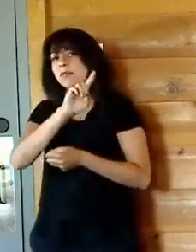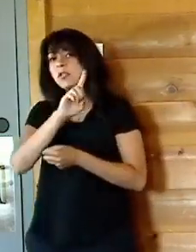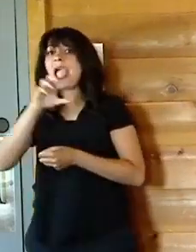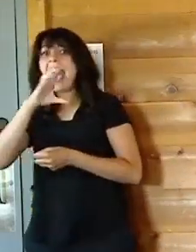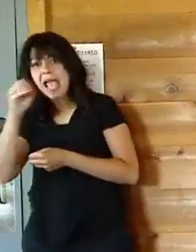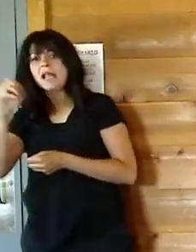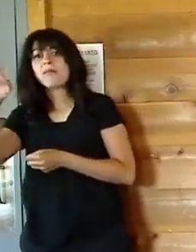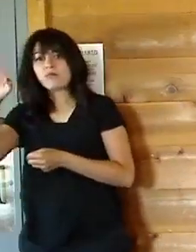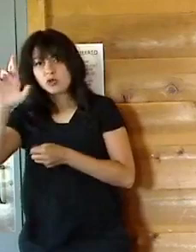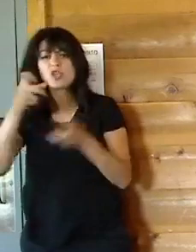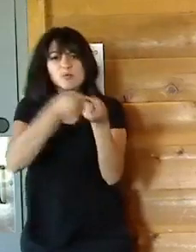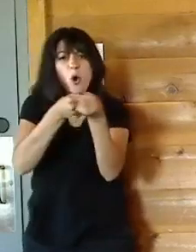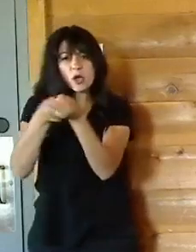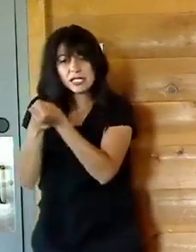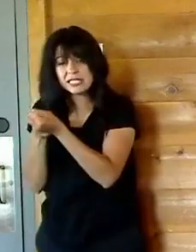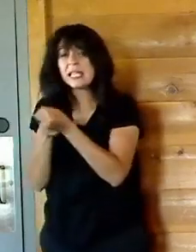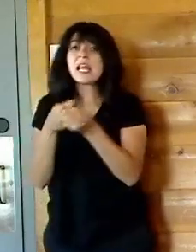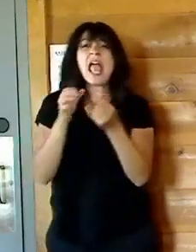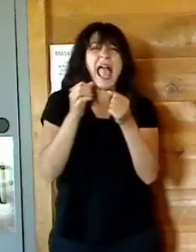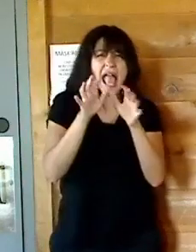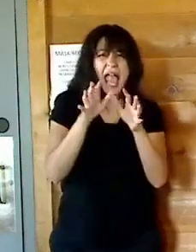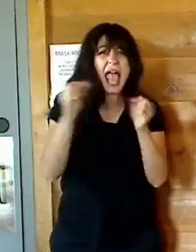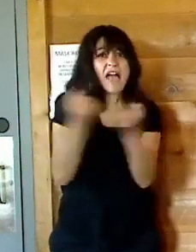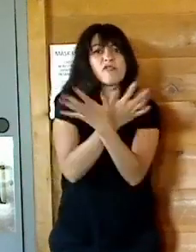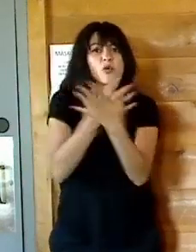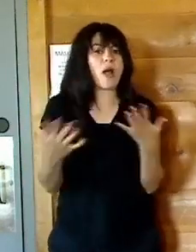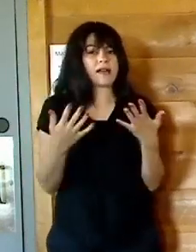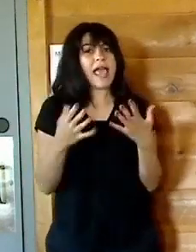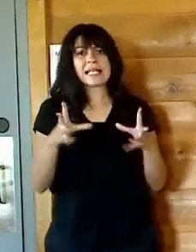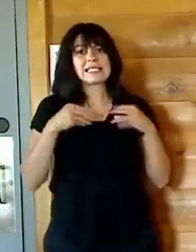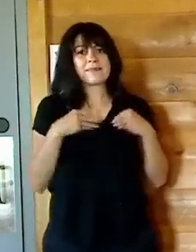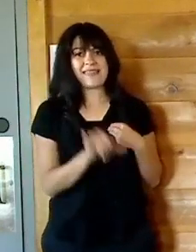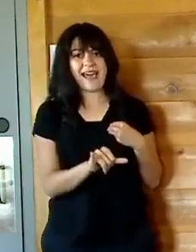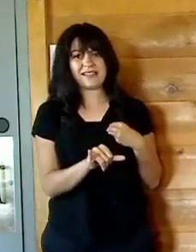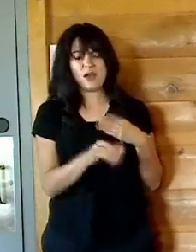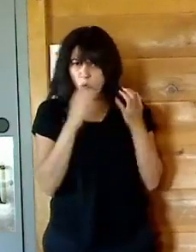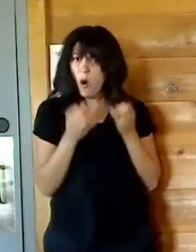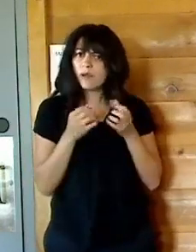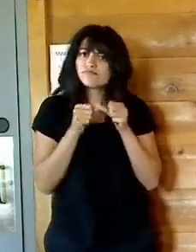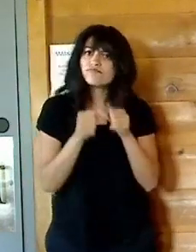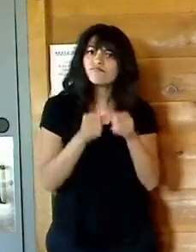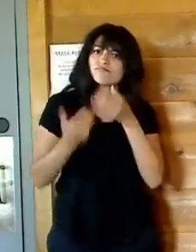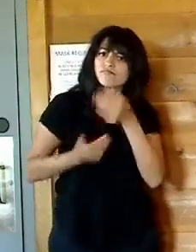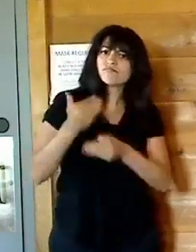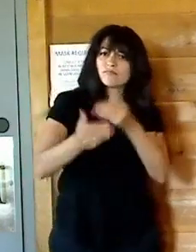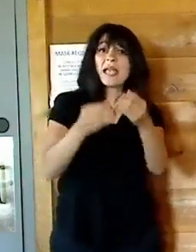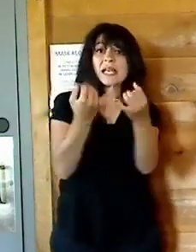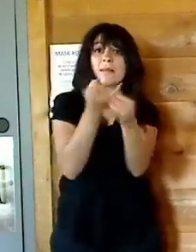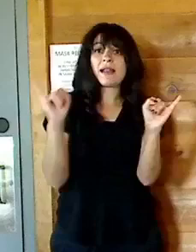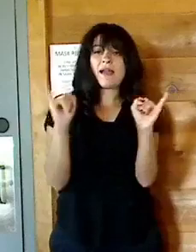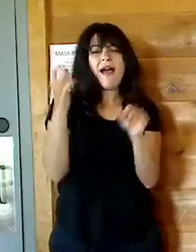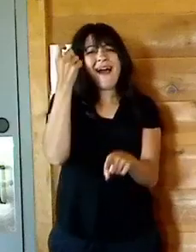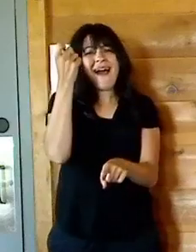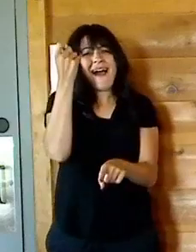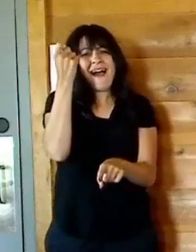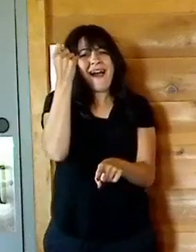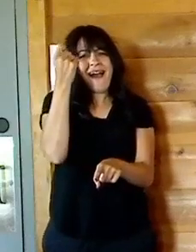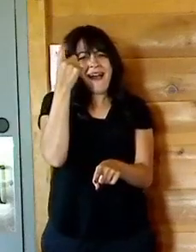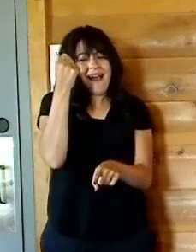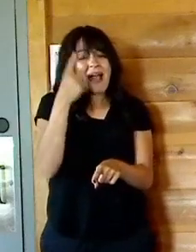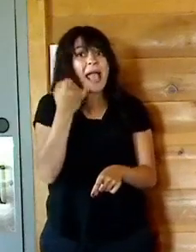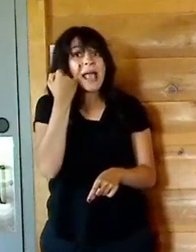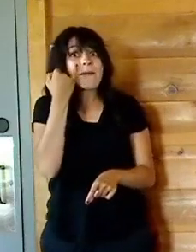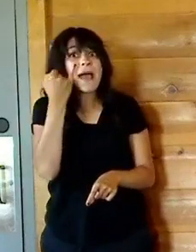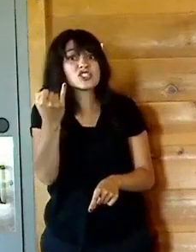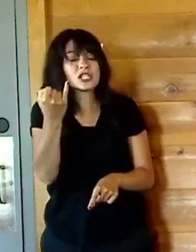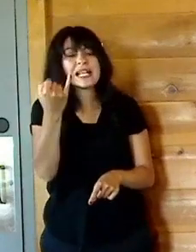supported it. It is universally accepted. Yes. And, and we wanted to proceed independently. But imagine for a moment